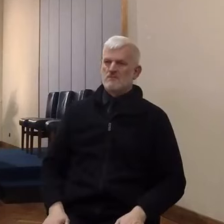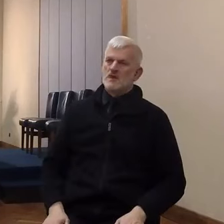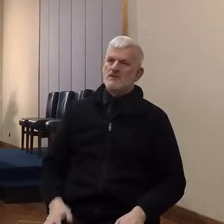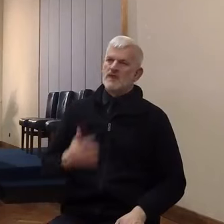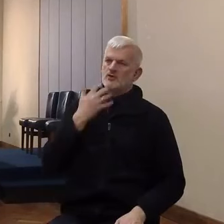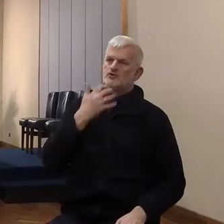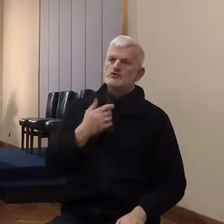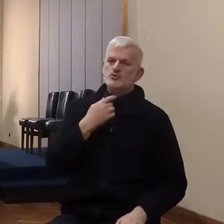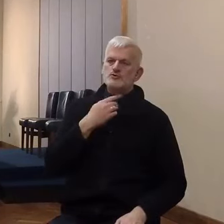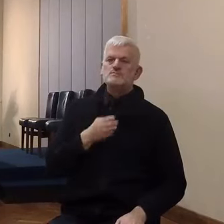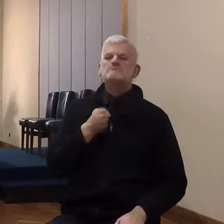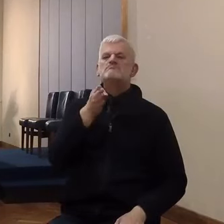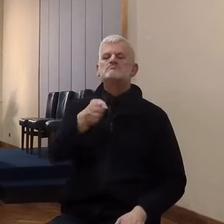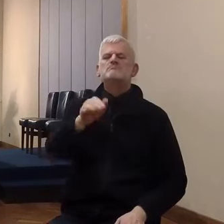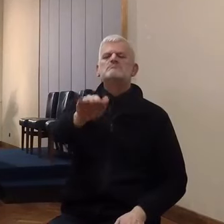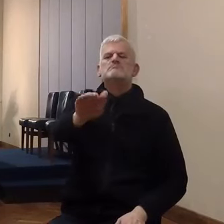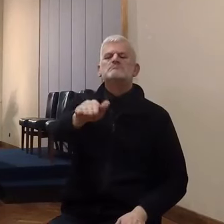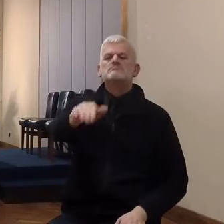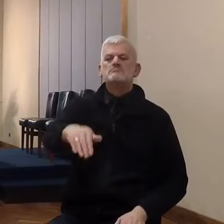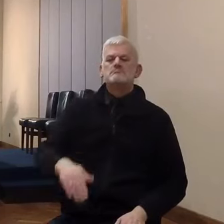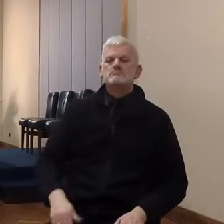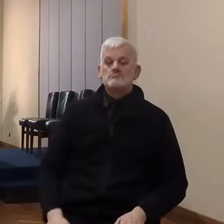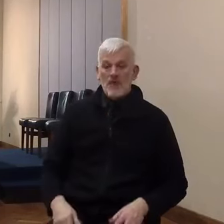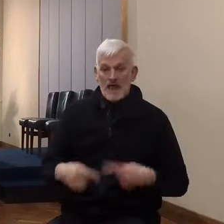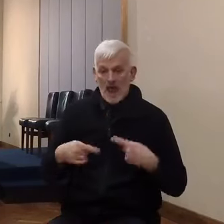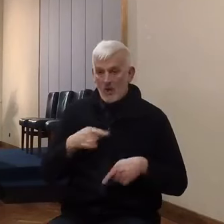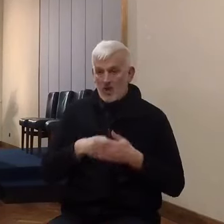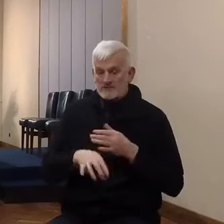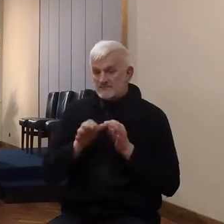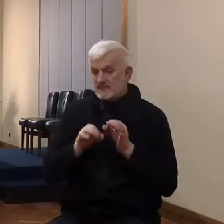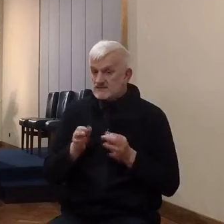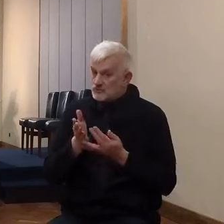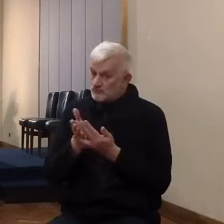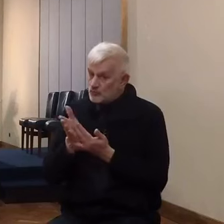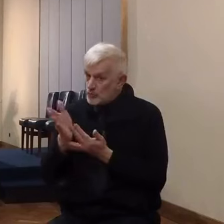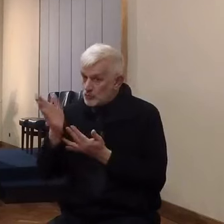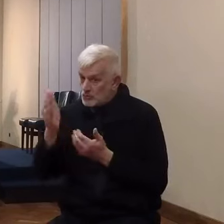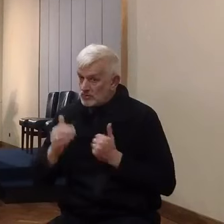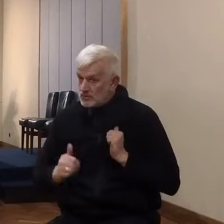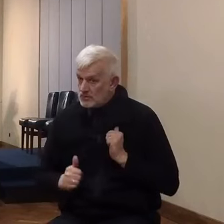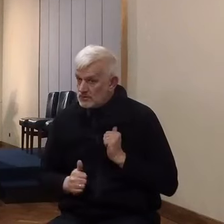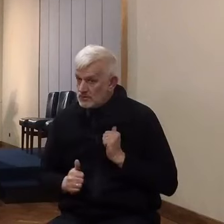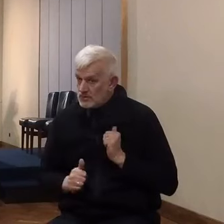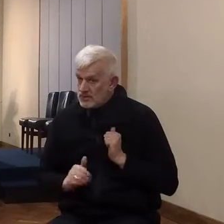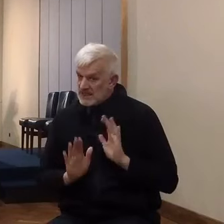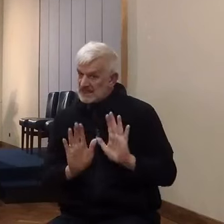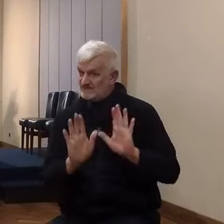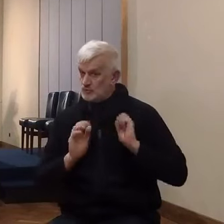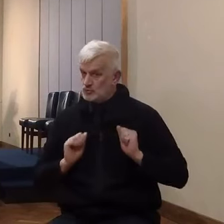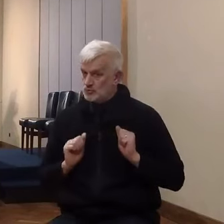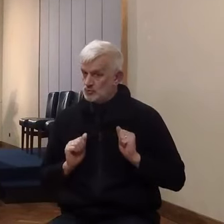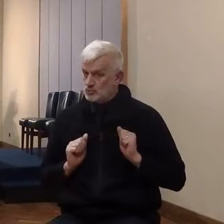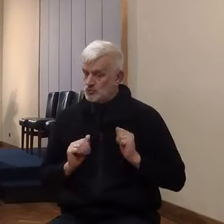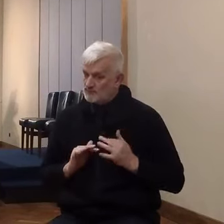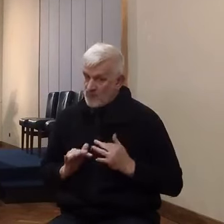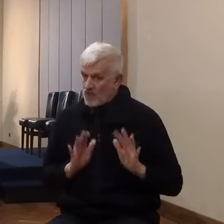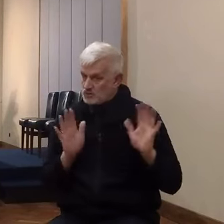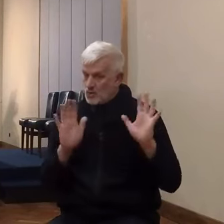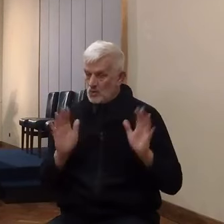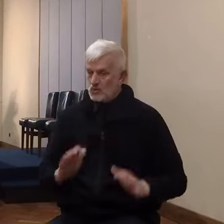first Amorite kingdom, and to do so without plundering or taking anything, but they were